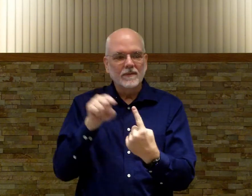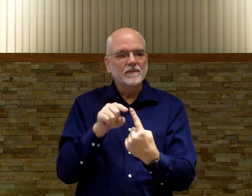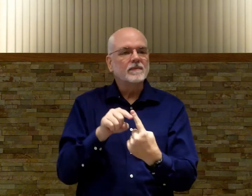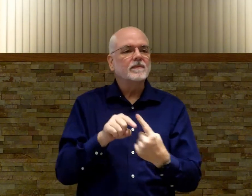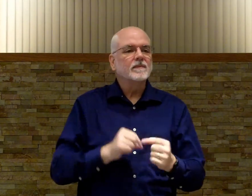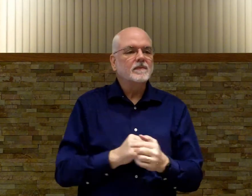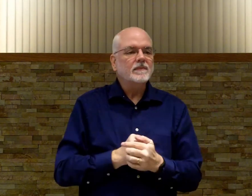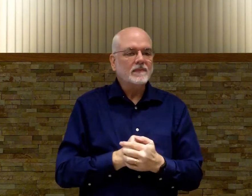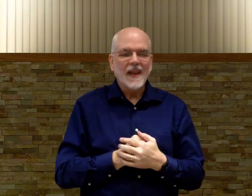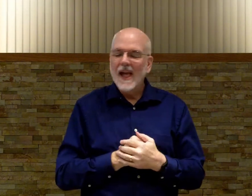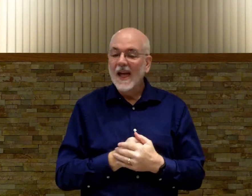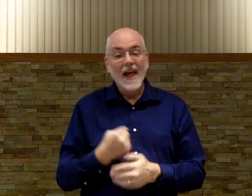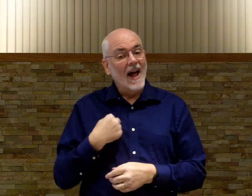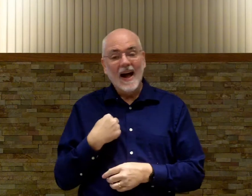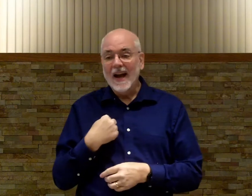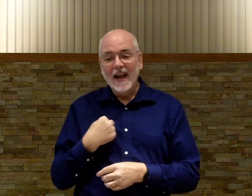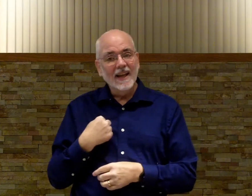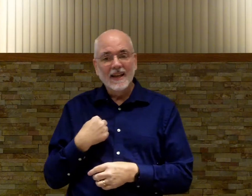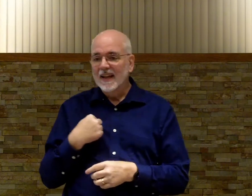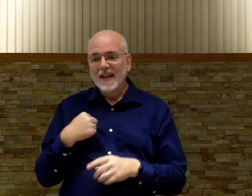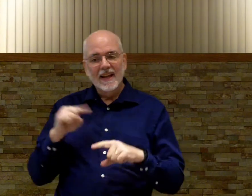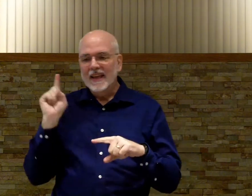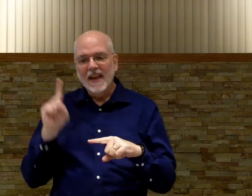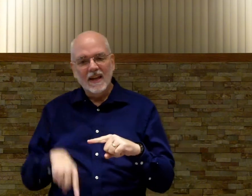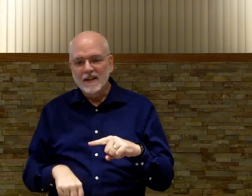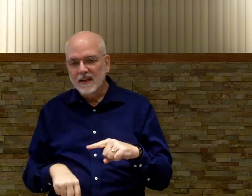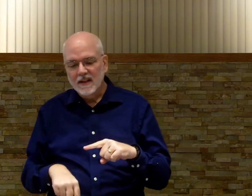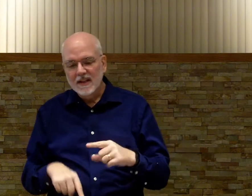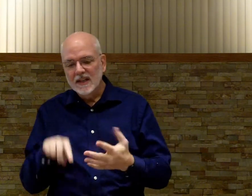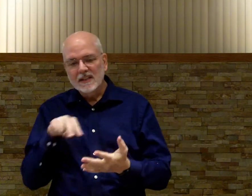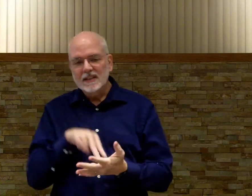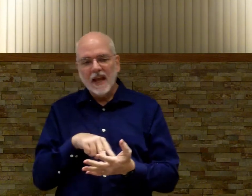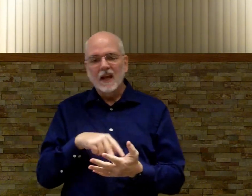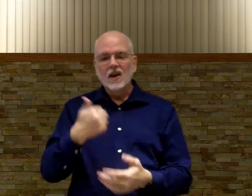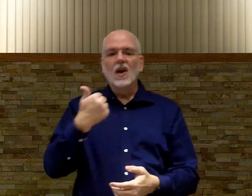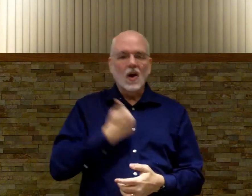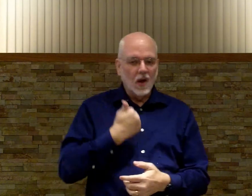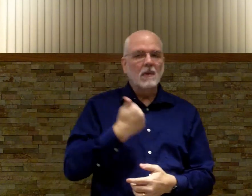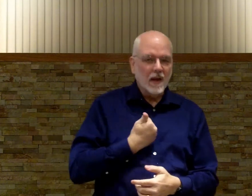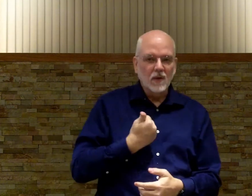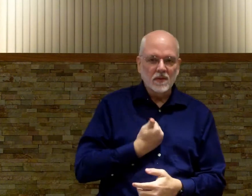i can't stand on my own